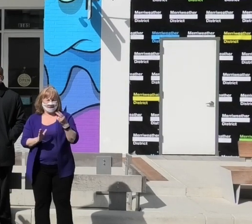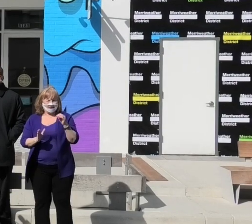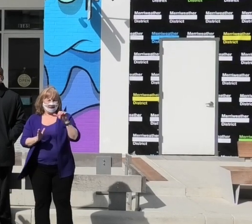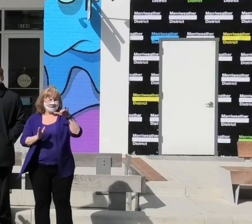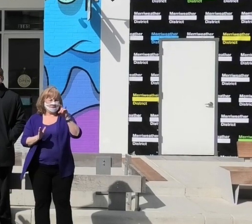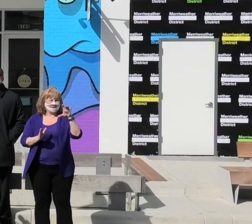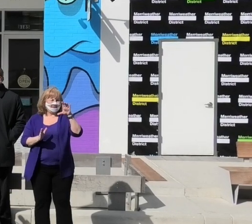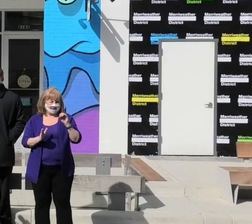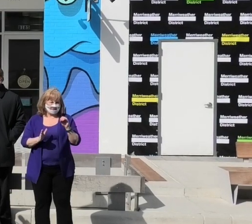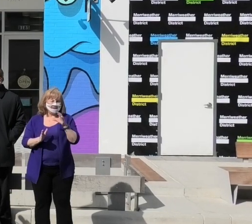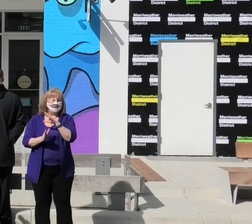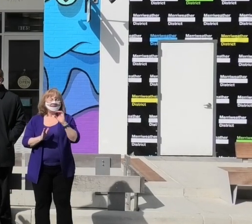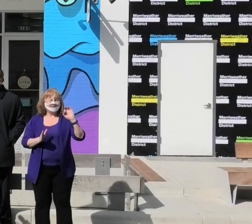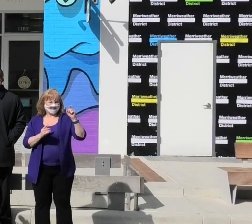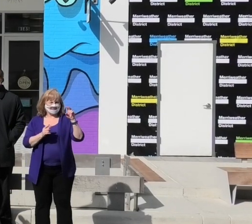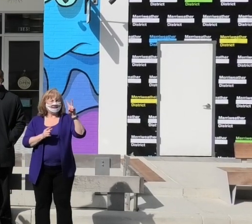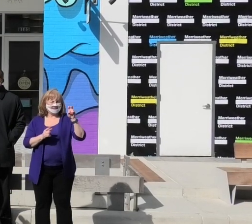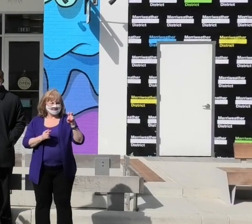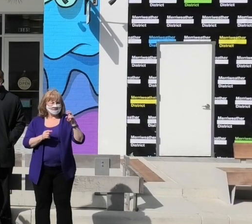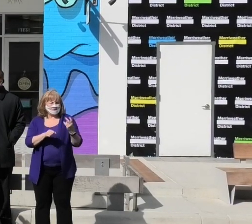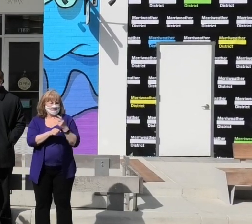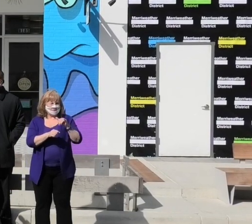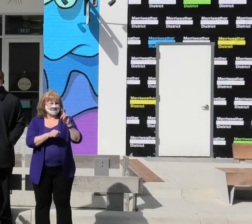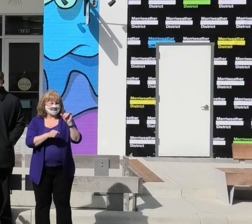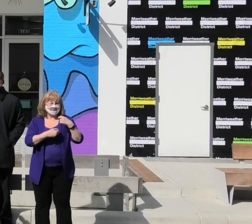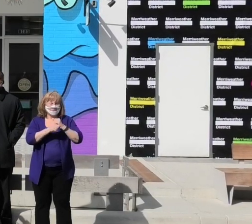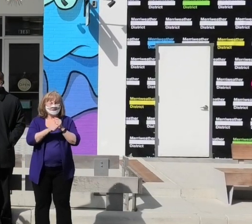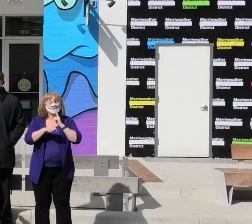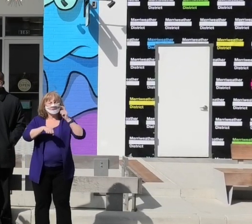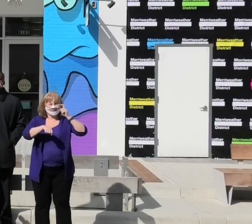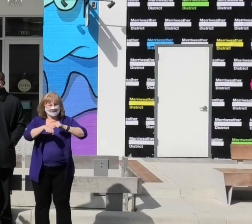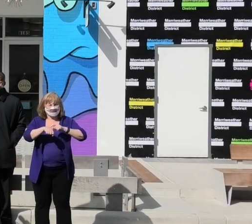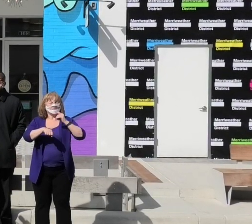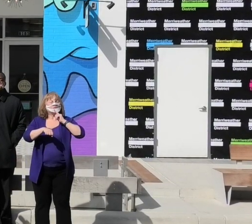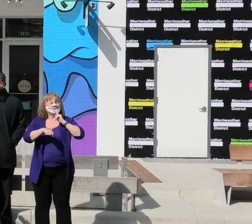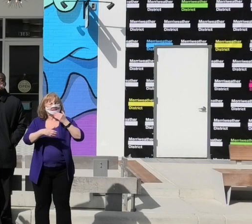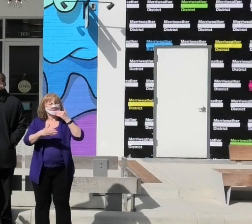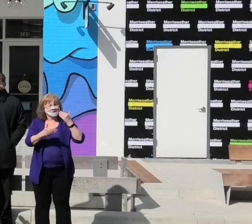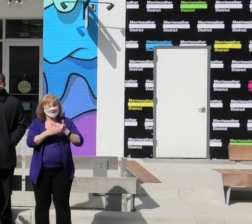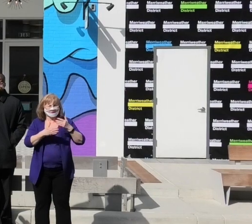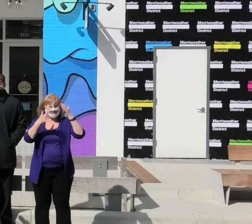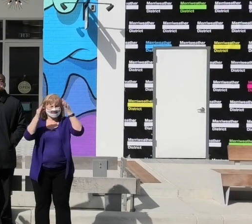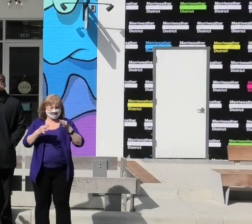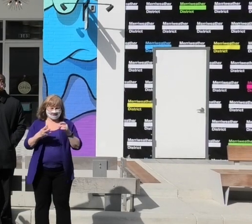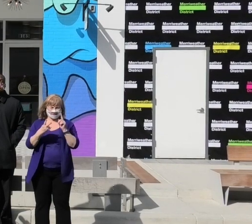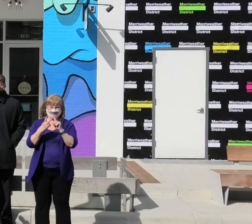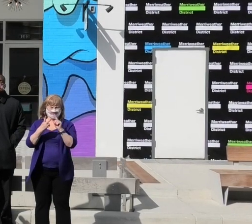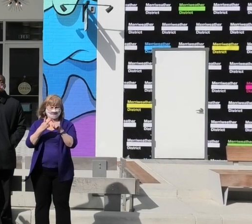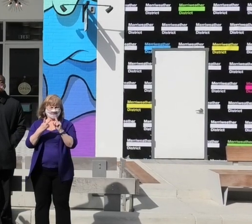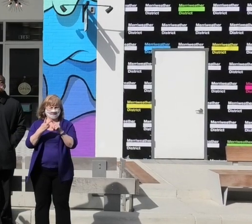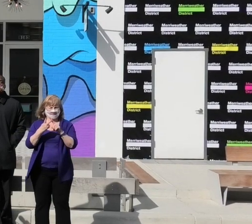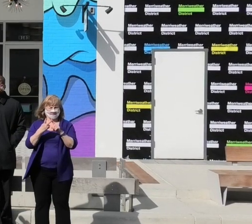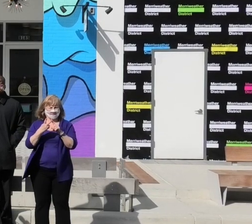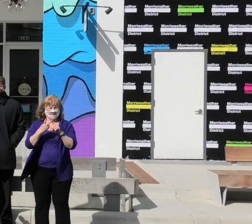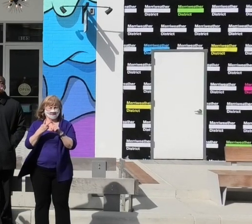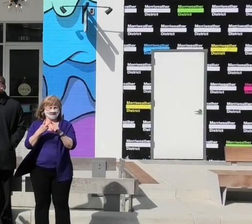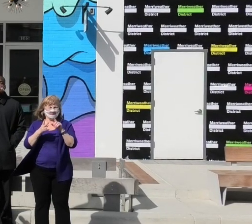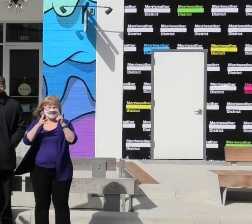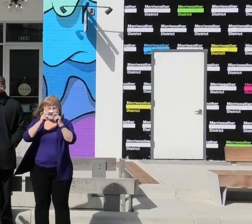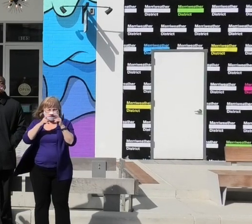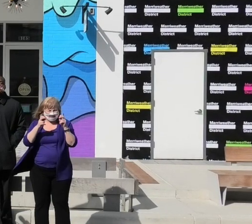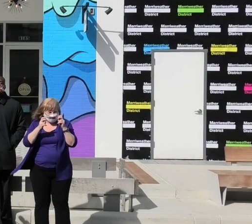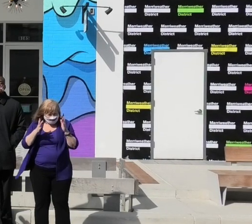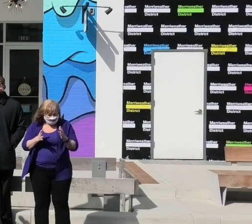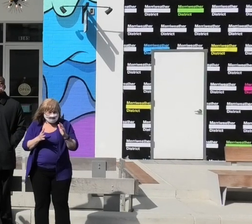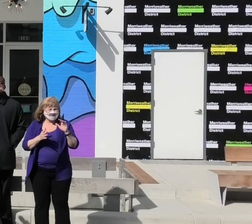County and the Executive to utilize that data to make real-time real decisions. Second was the analytics,